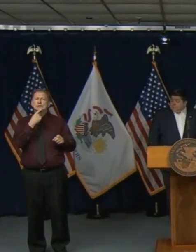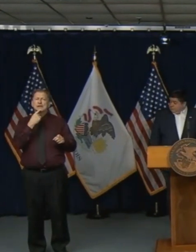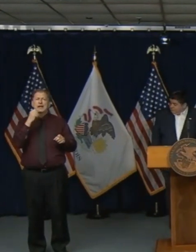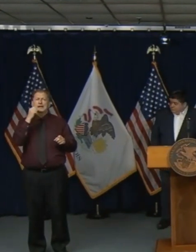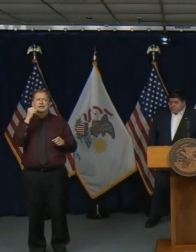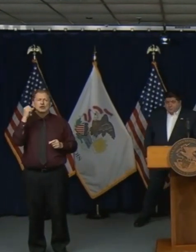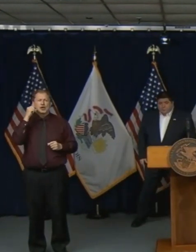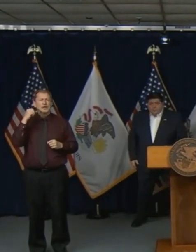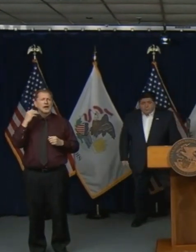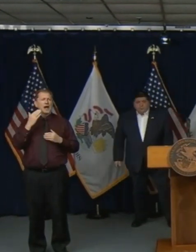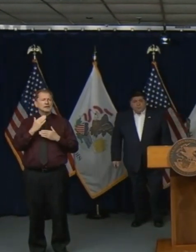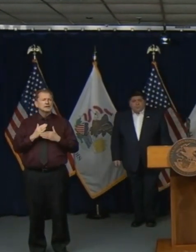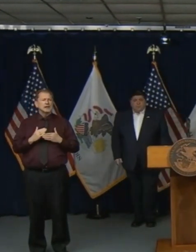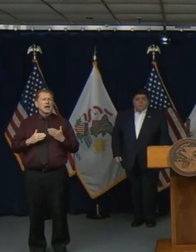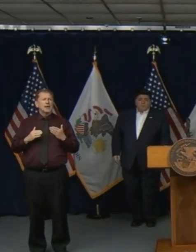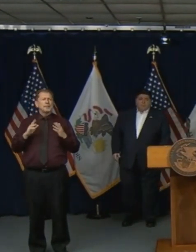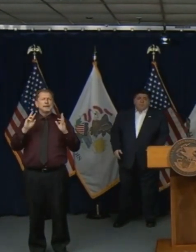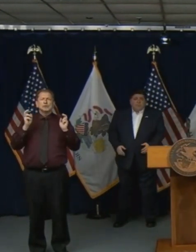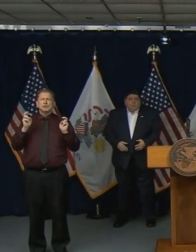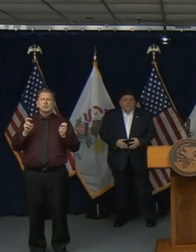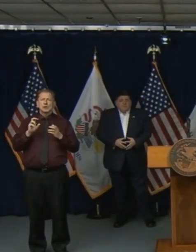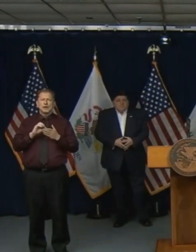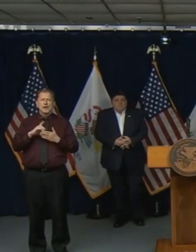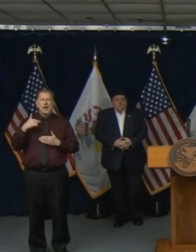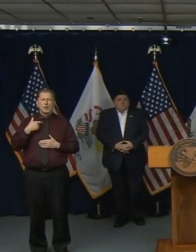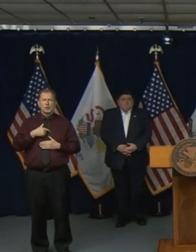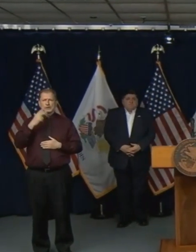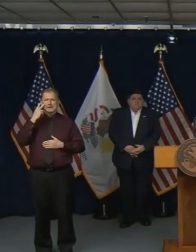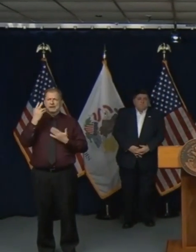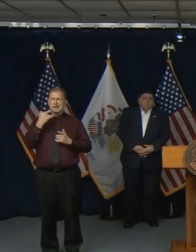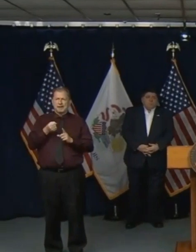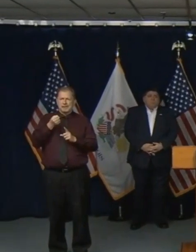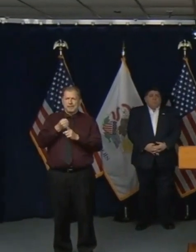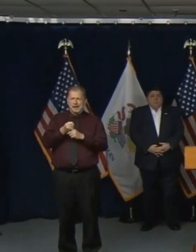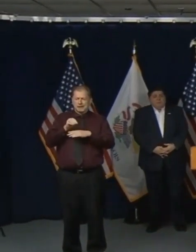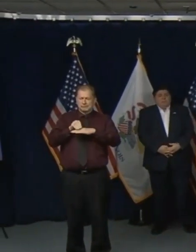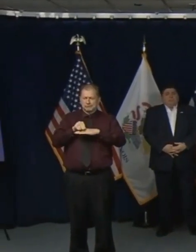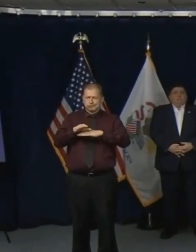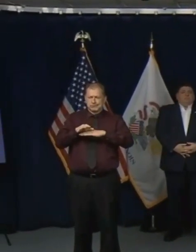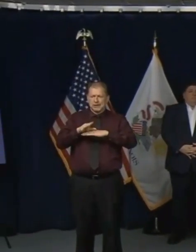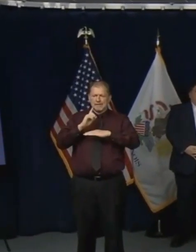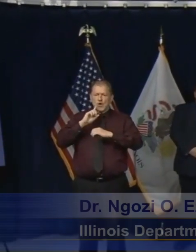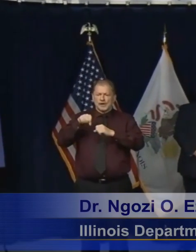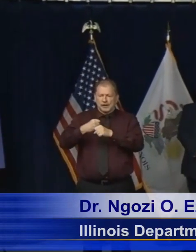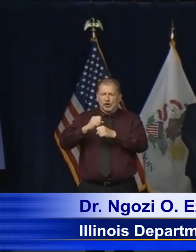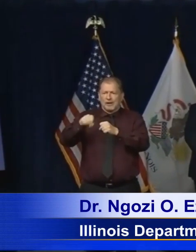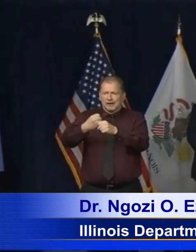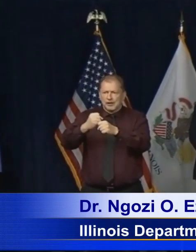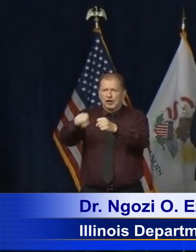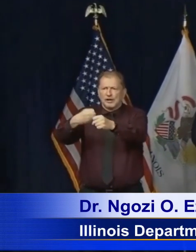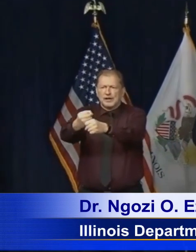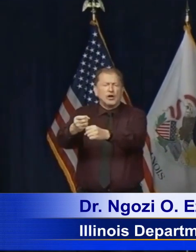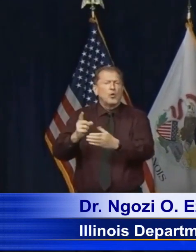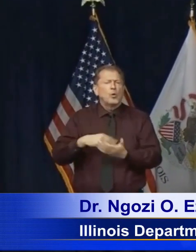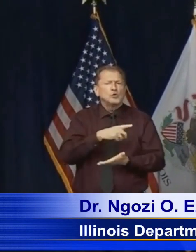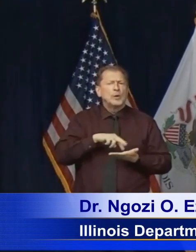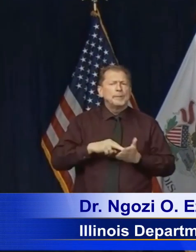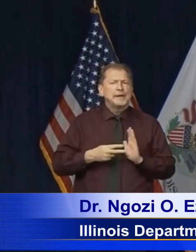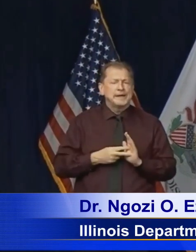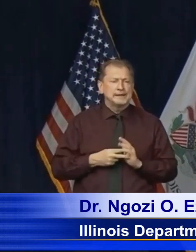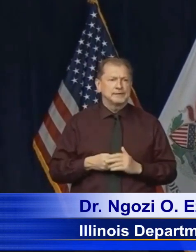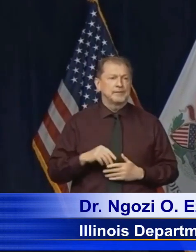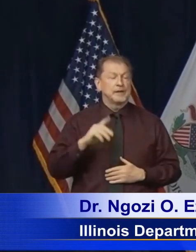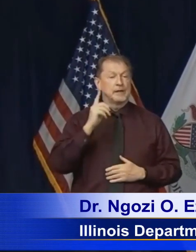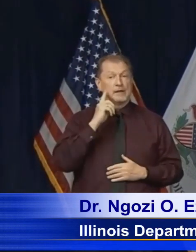issues that we will see for years to come. What issues are you talking about? Well, just start